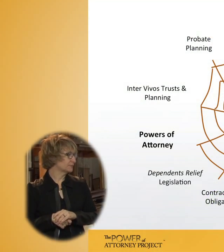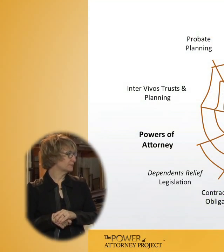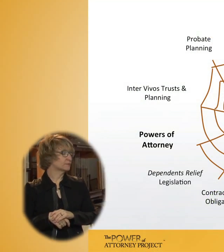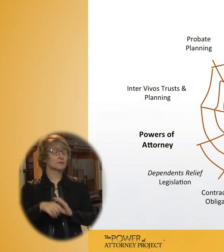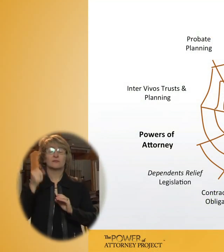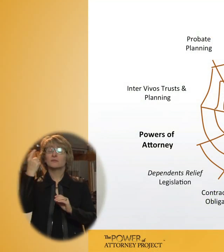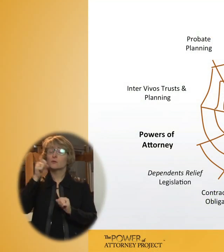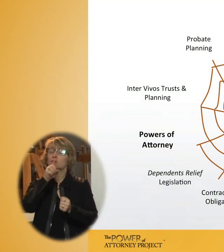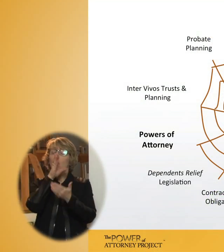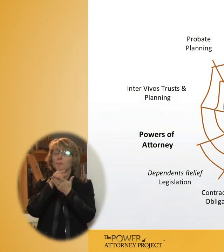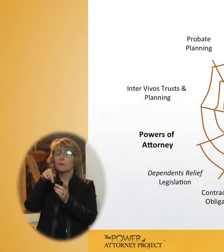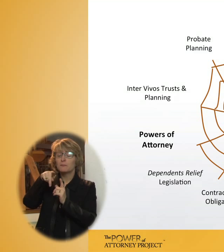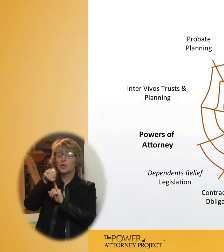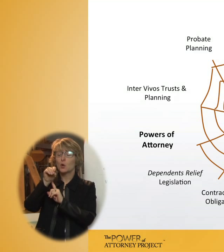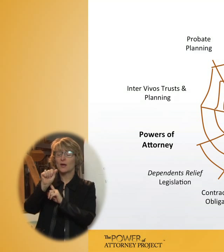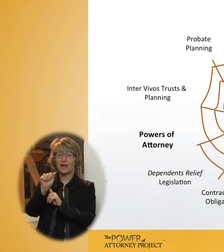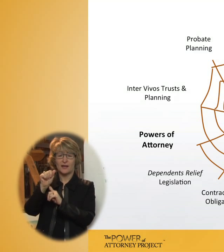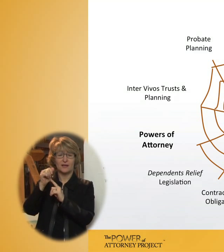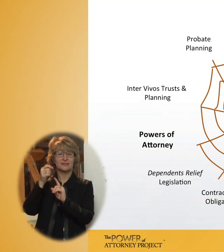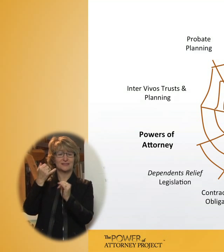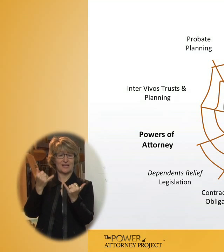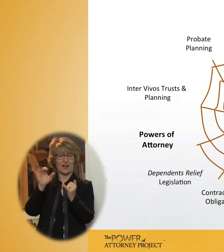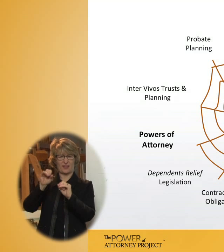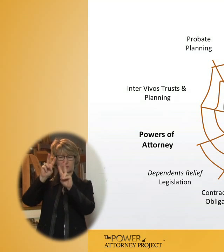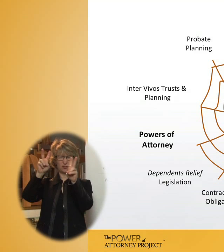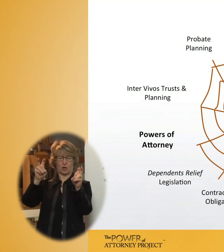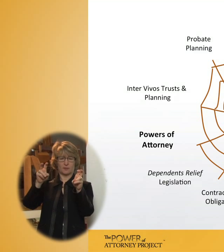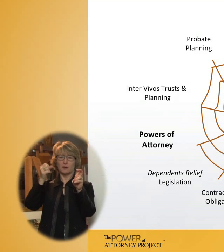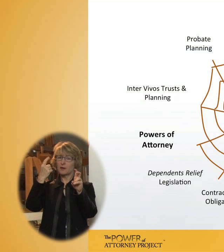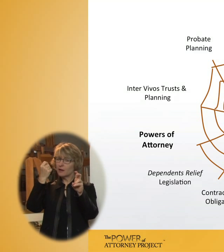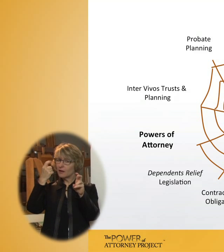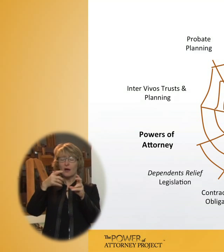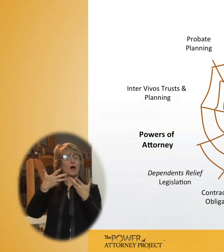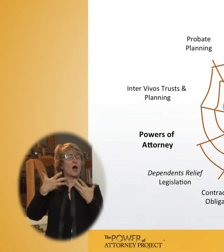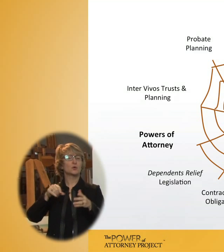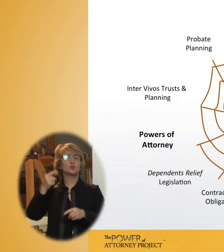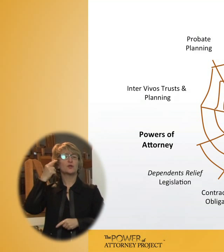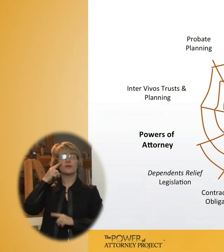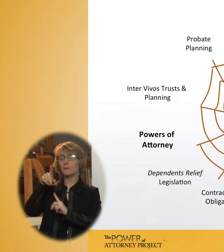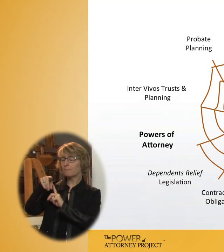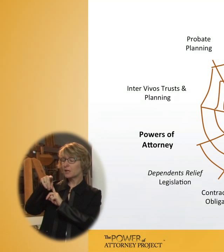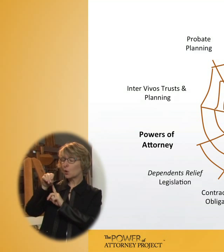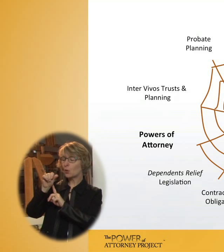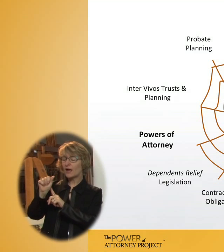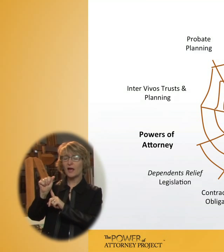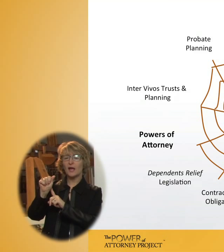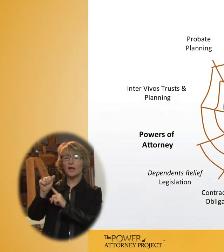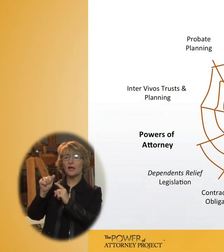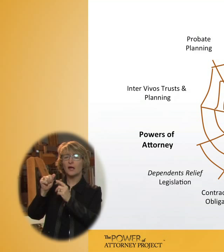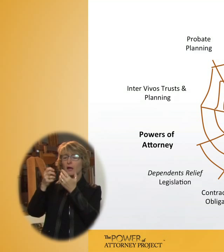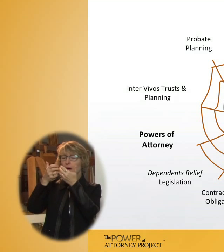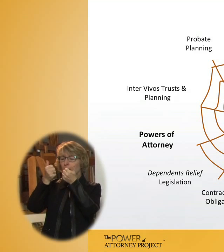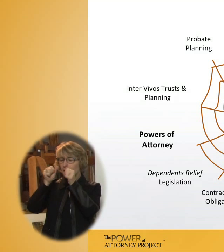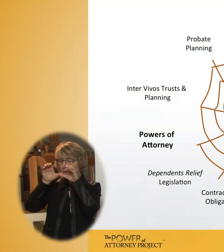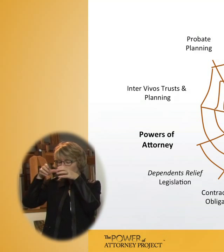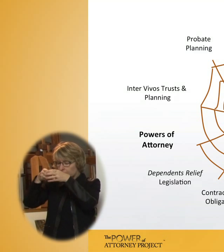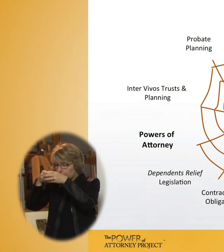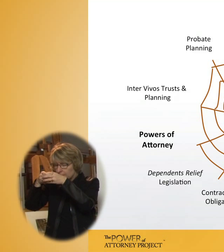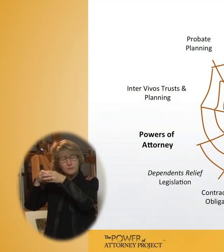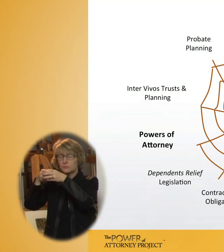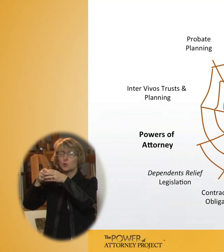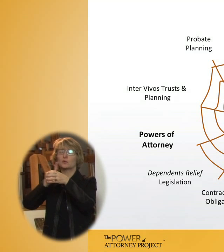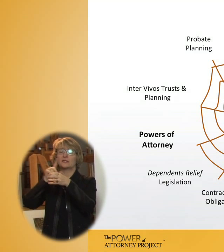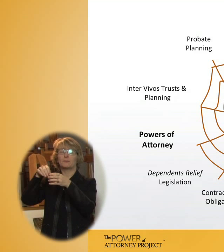We're talking about powers of attorney today, but these should not be seen in isolation. They really are part of a larger estate